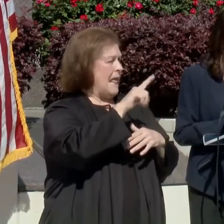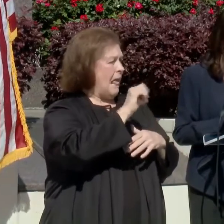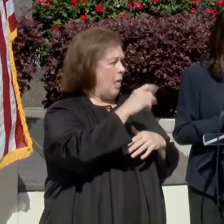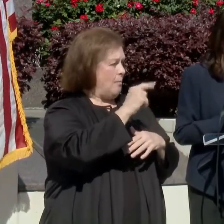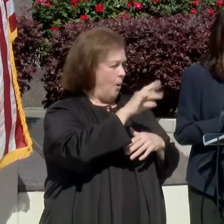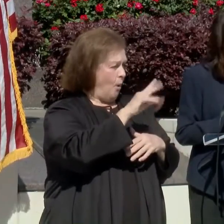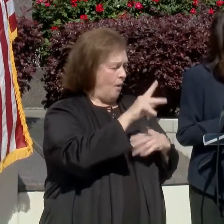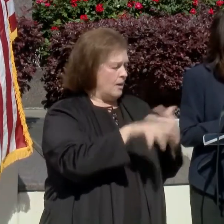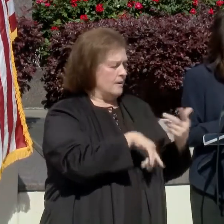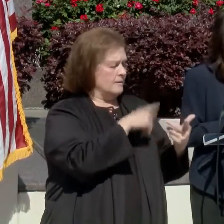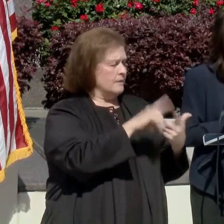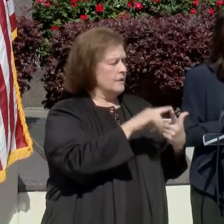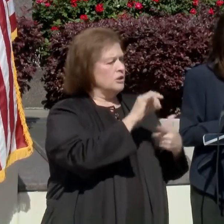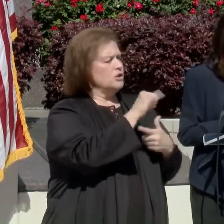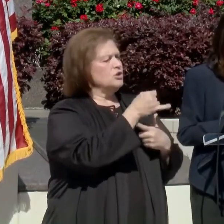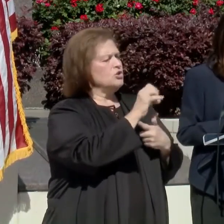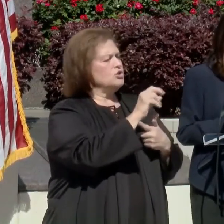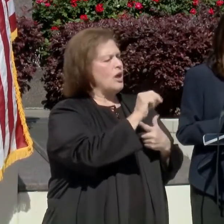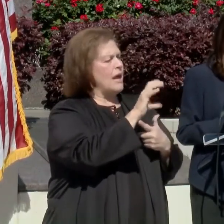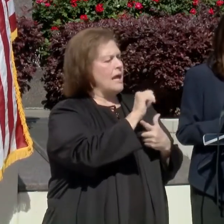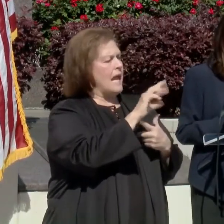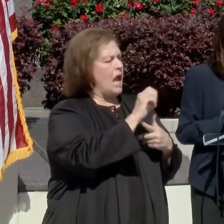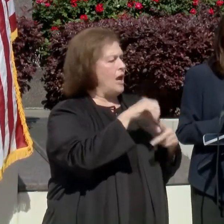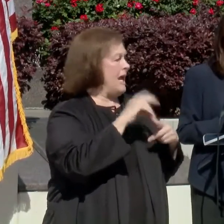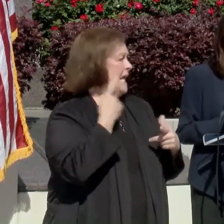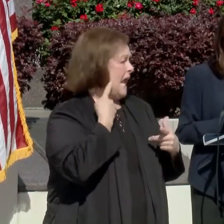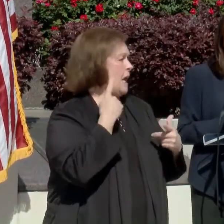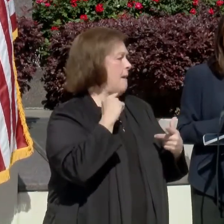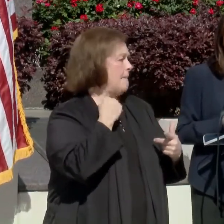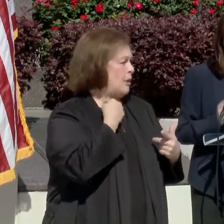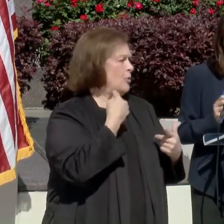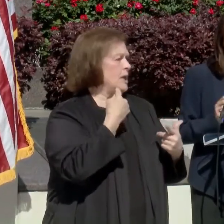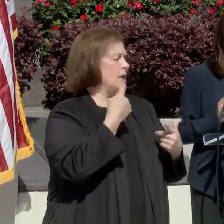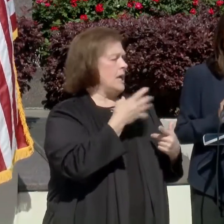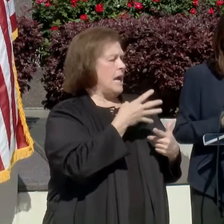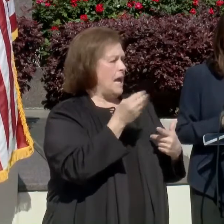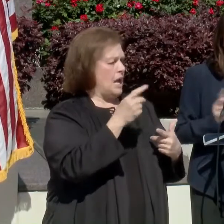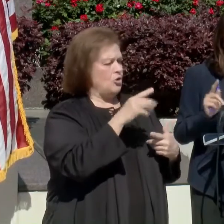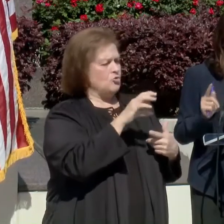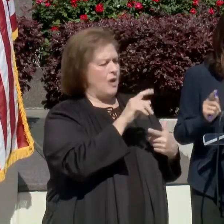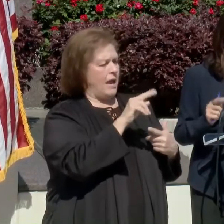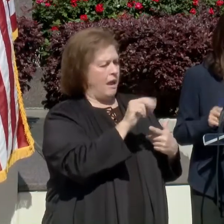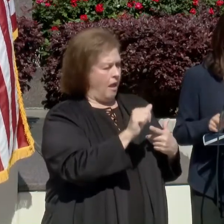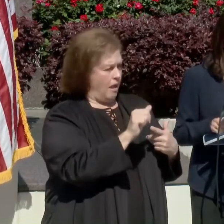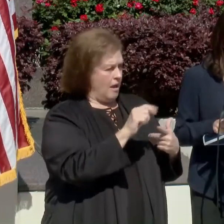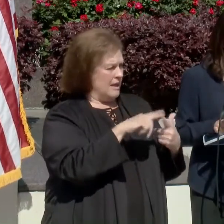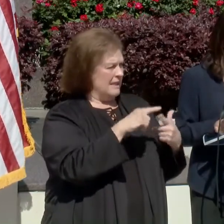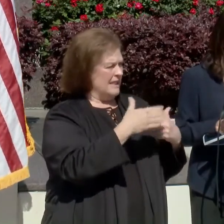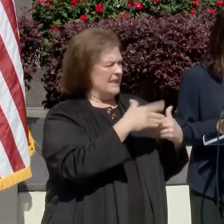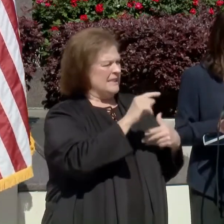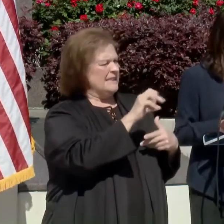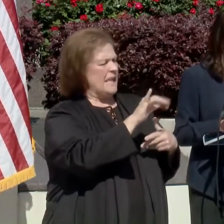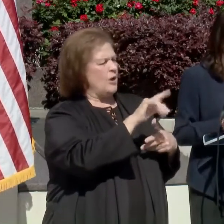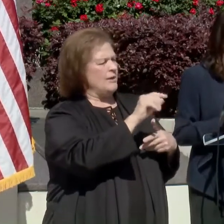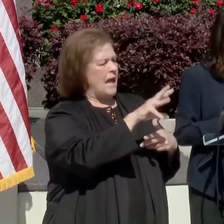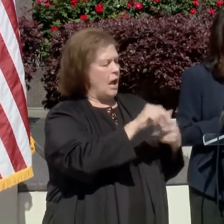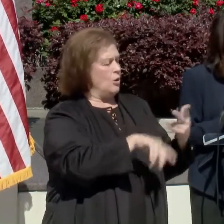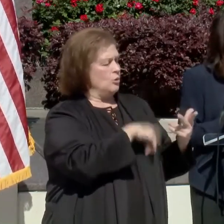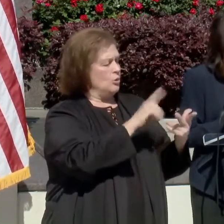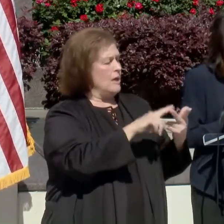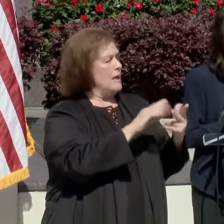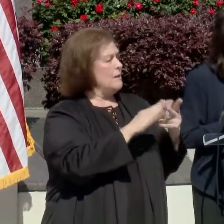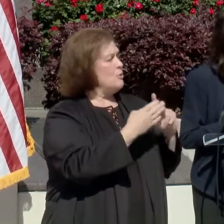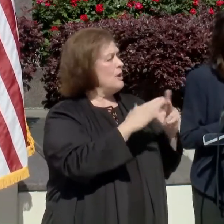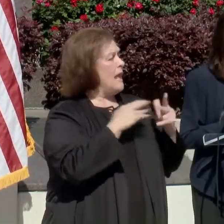Airline. Gen Care has locations in Kenner, Metairie and Gretna near near the Tarrytown area and our